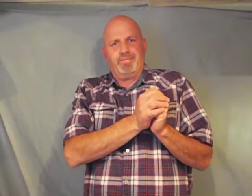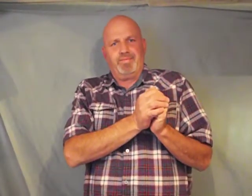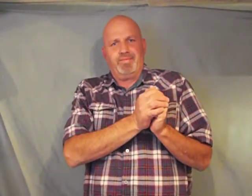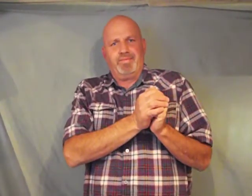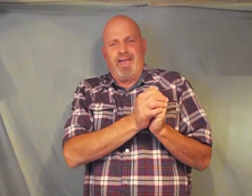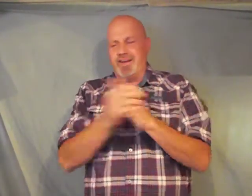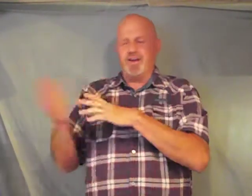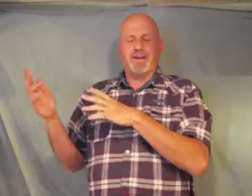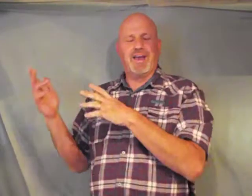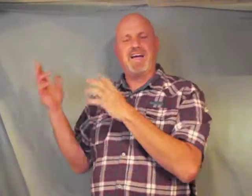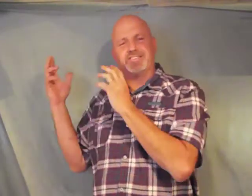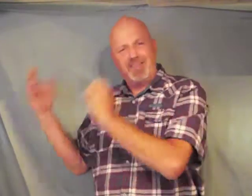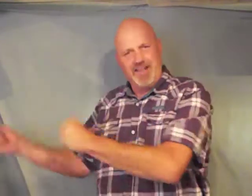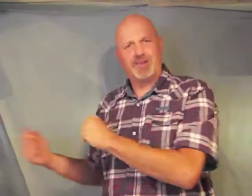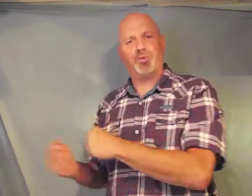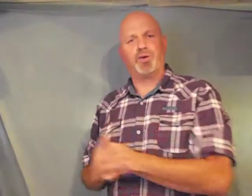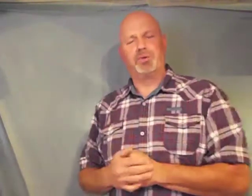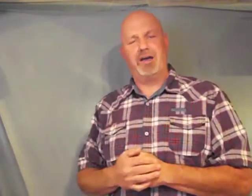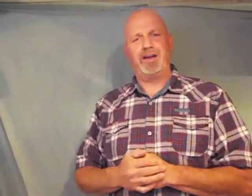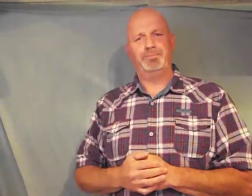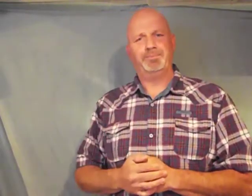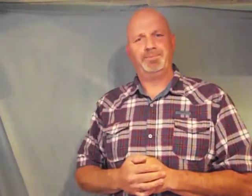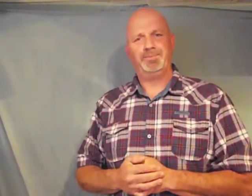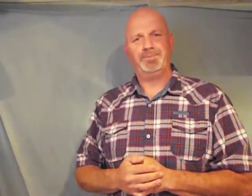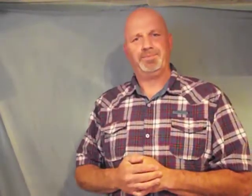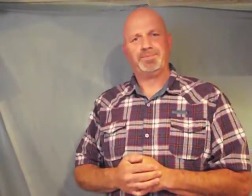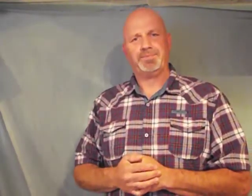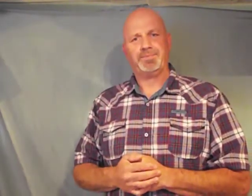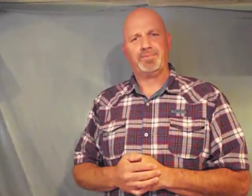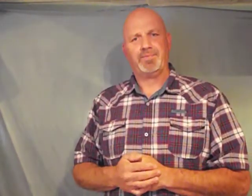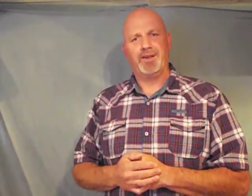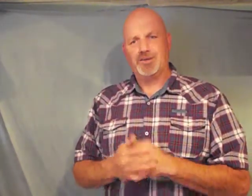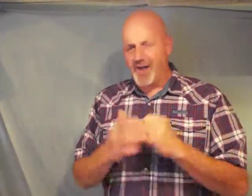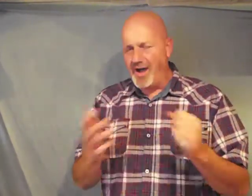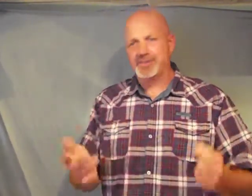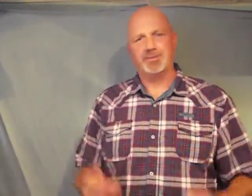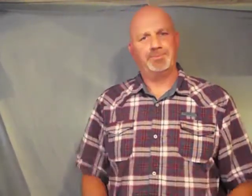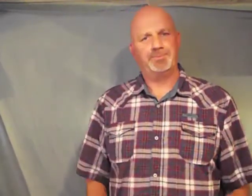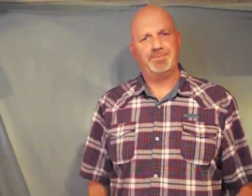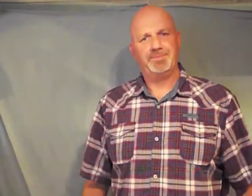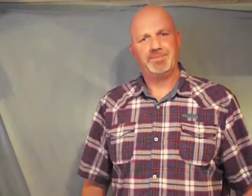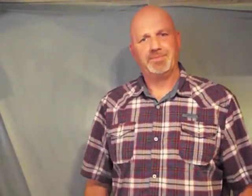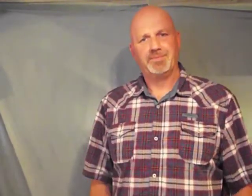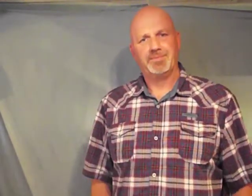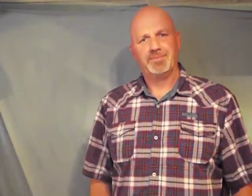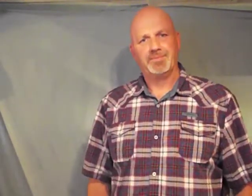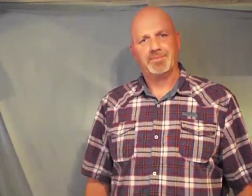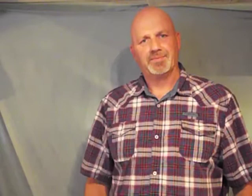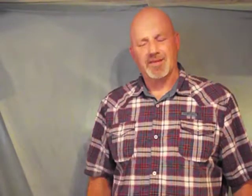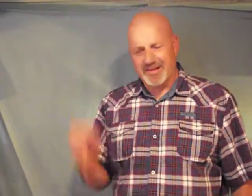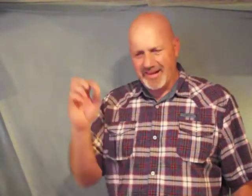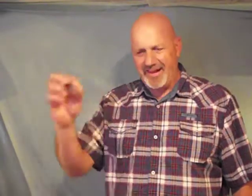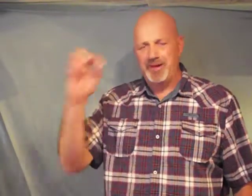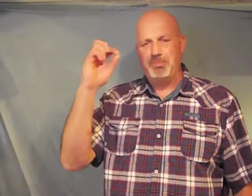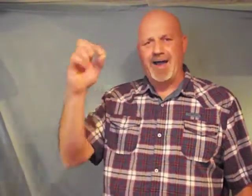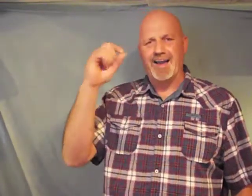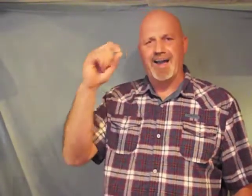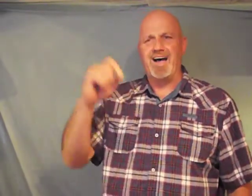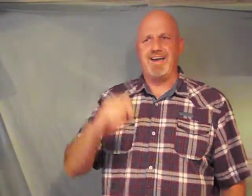had to go get ice that's where we met him it was awesome led by God